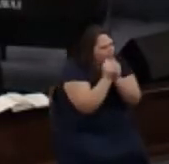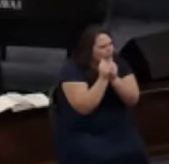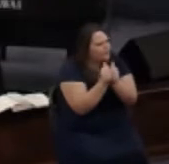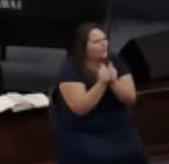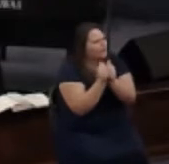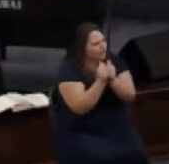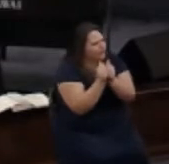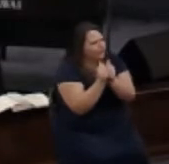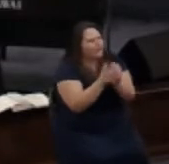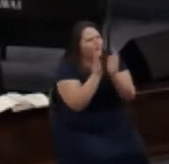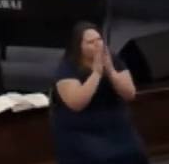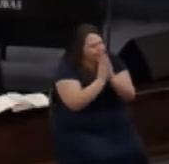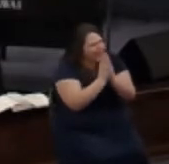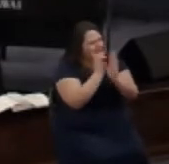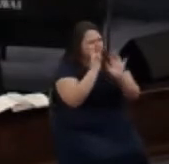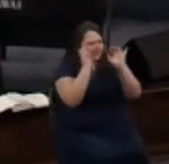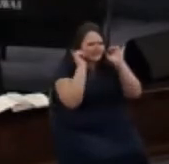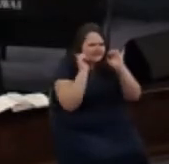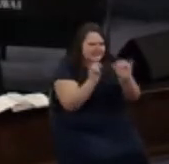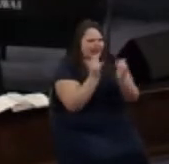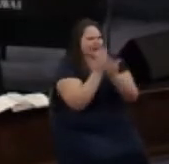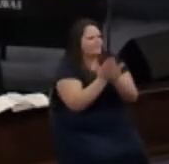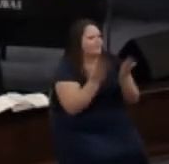they were praying for the same thing